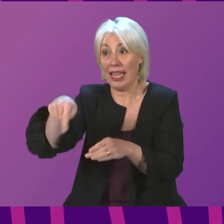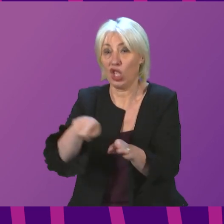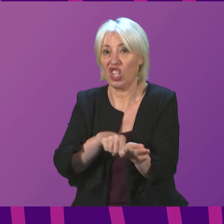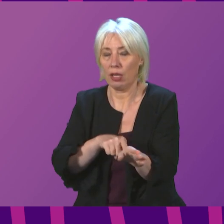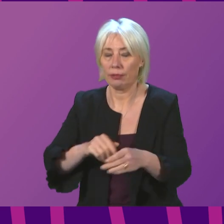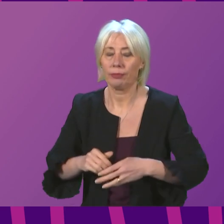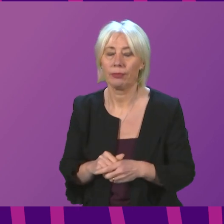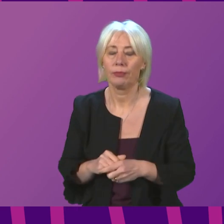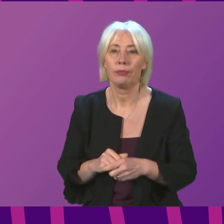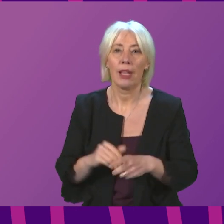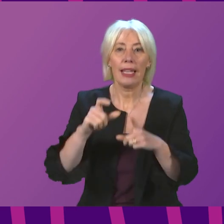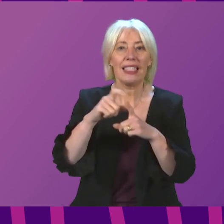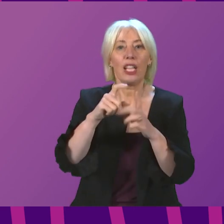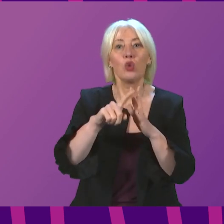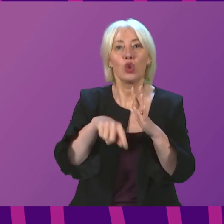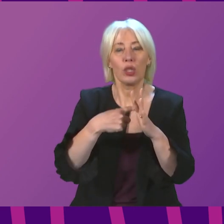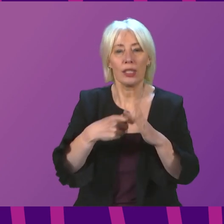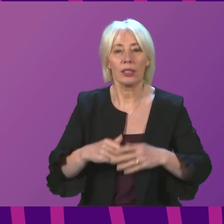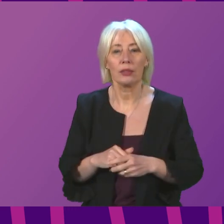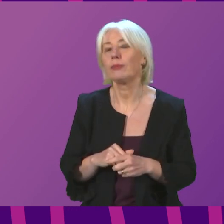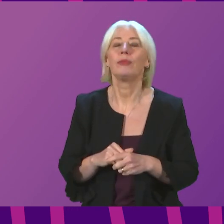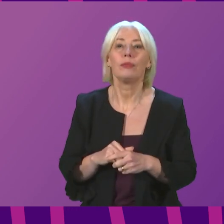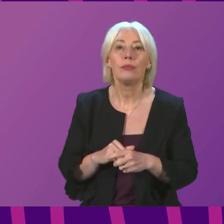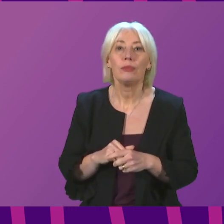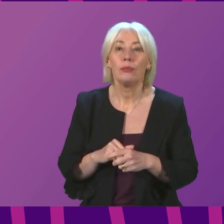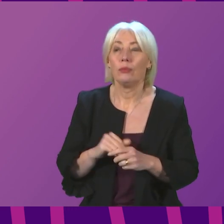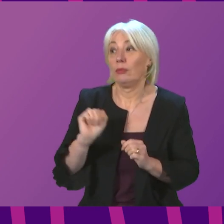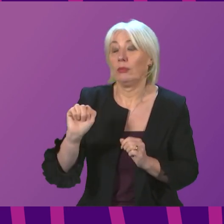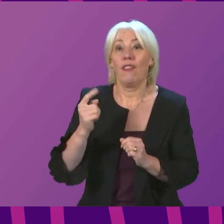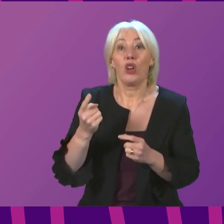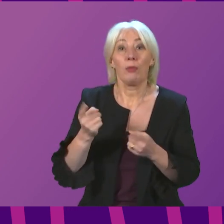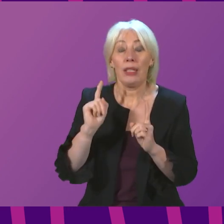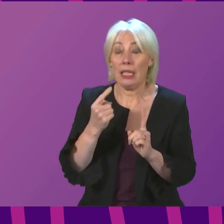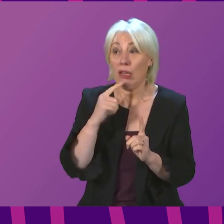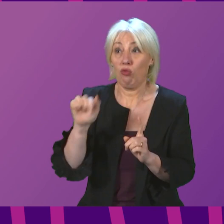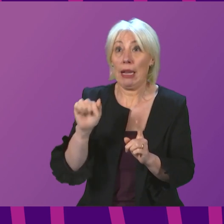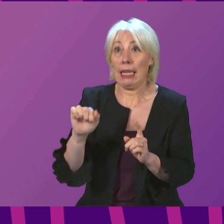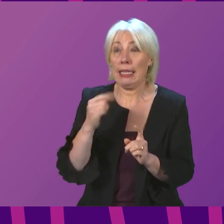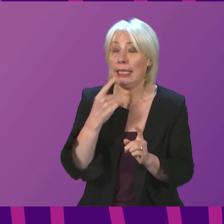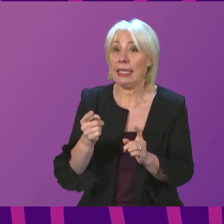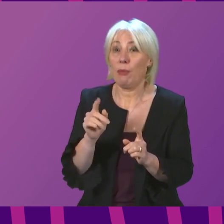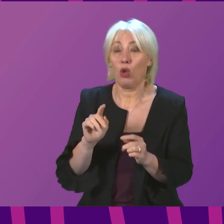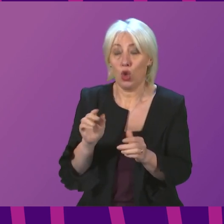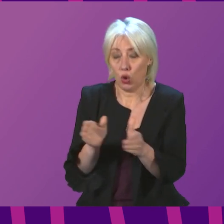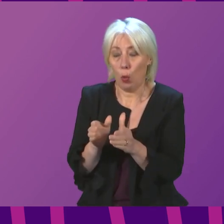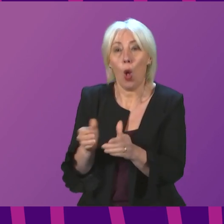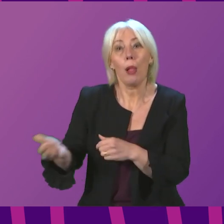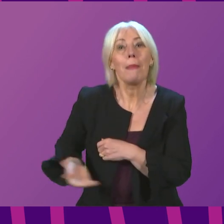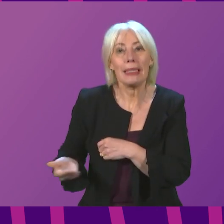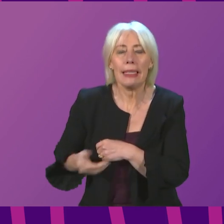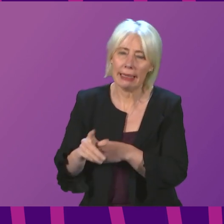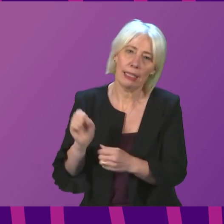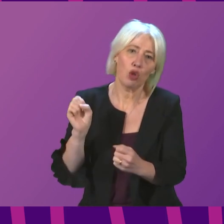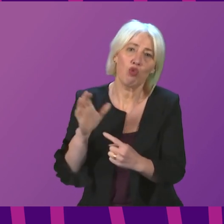The Minister has just referenced the plight of small businesses. This is, of course, a